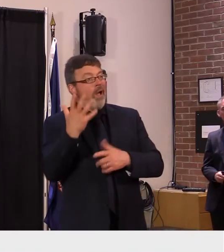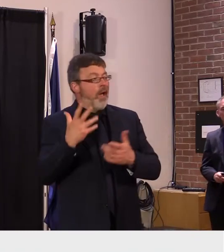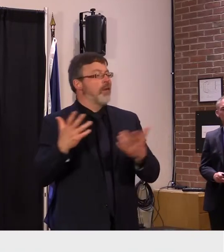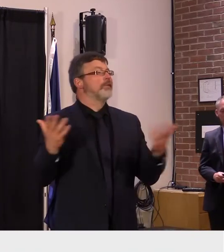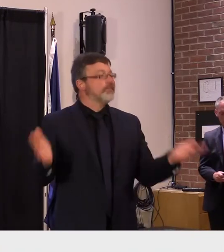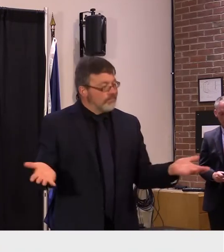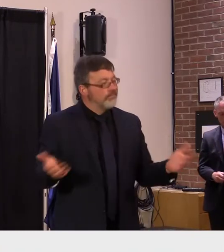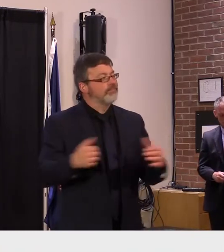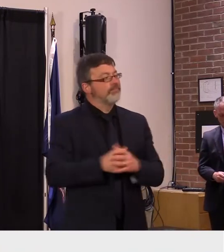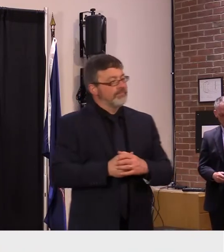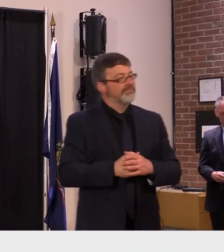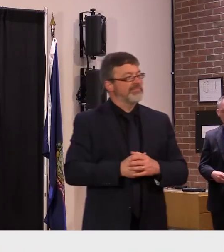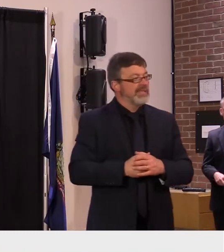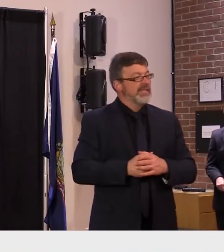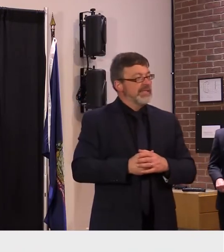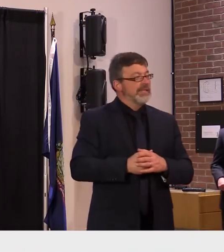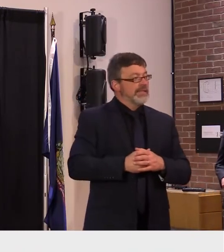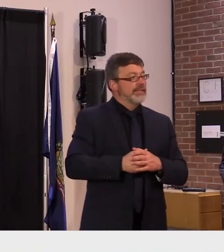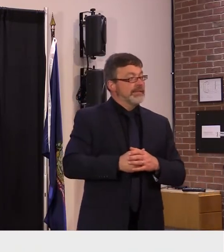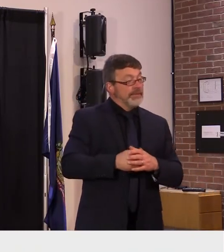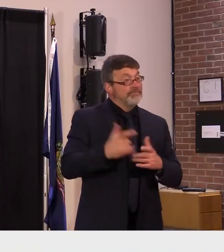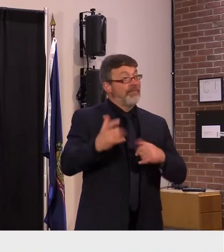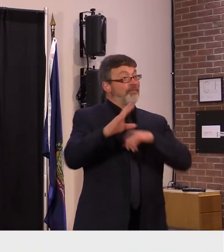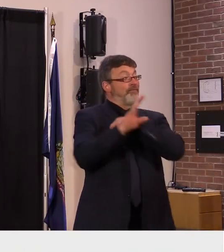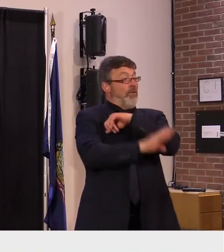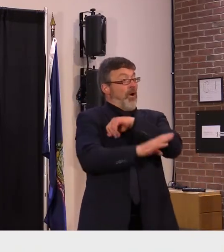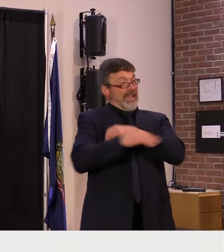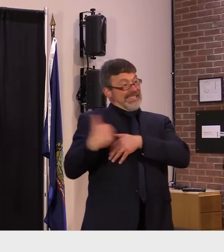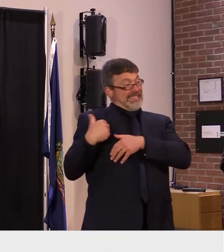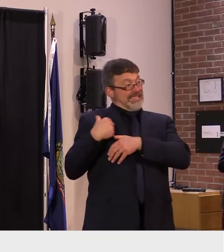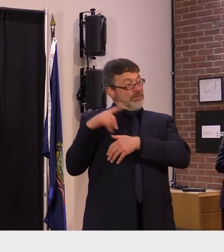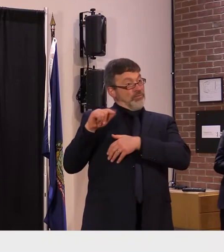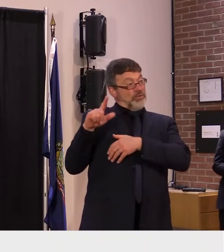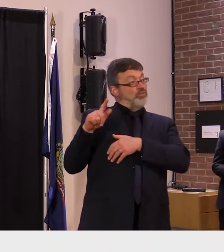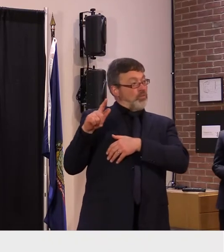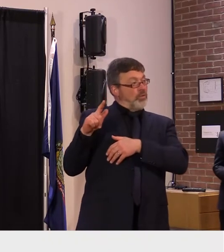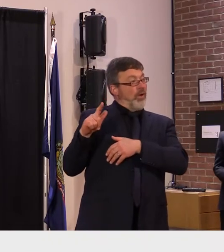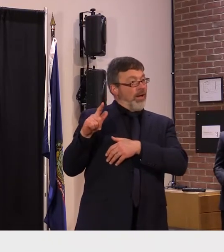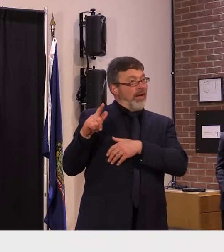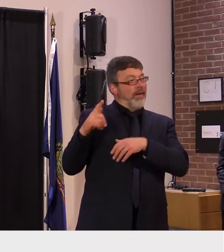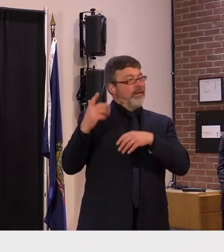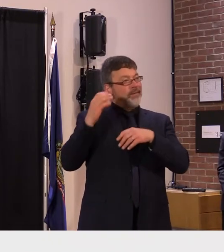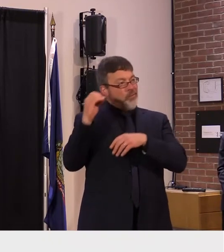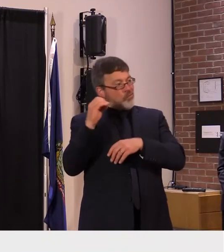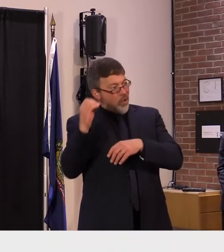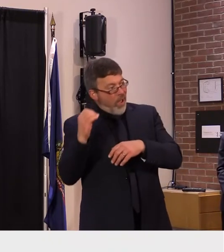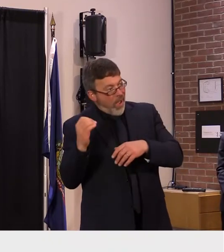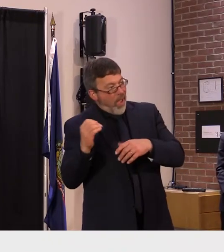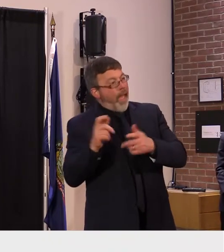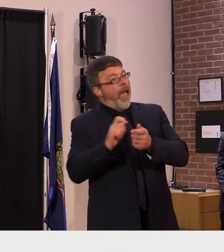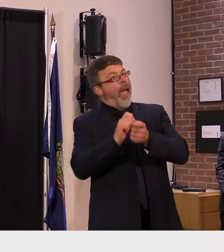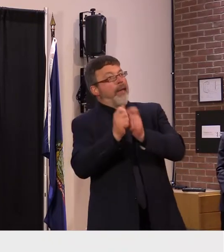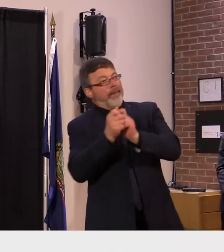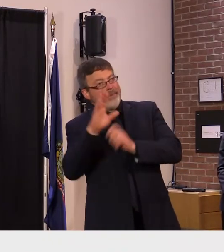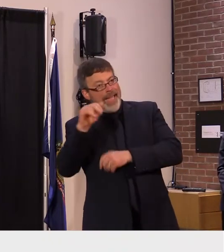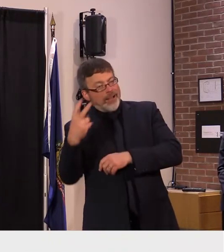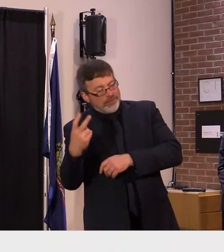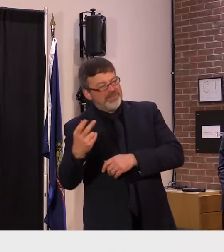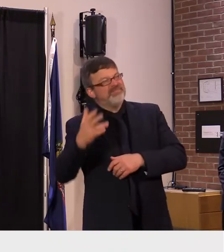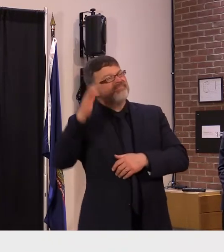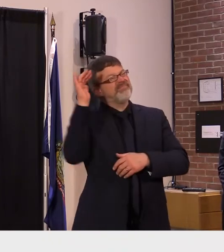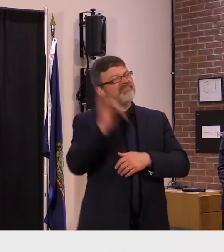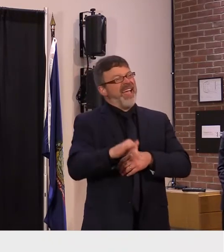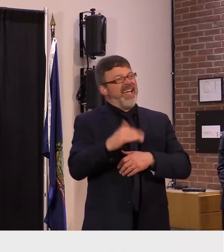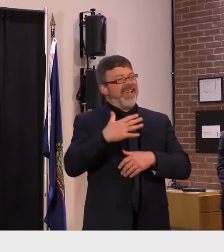and every single time we were able we had to keep putting off recovery because we just didn't have the capacity to manage the public health mitigation